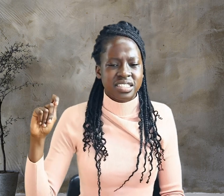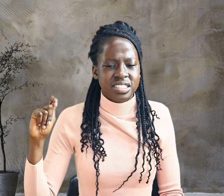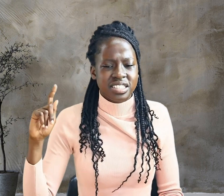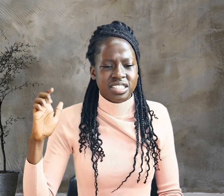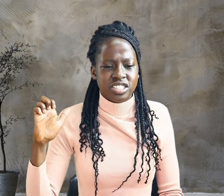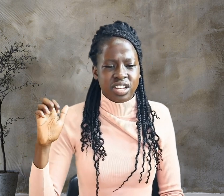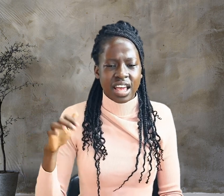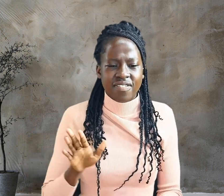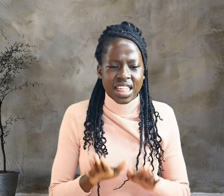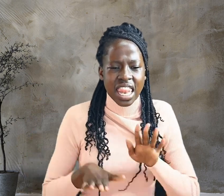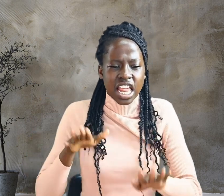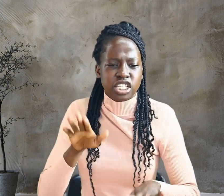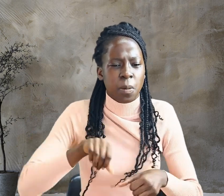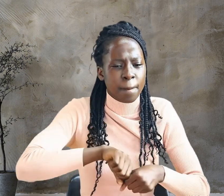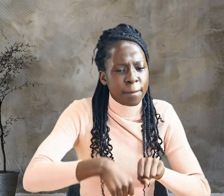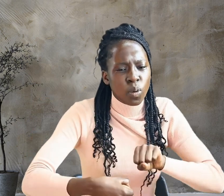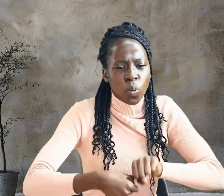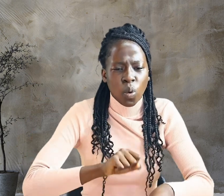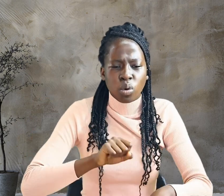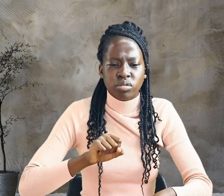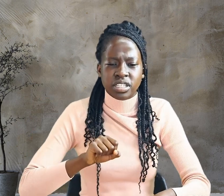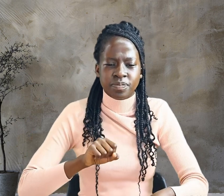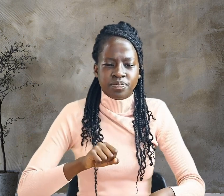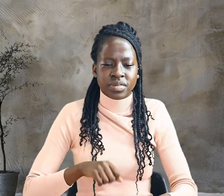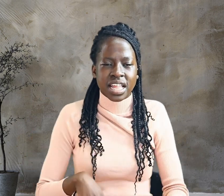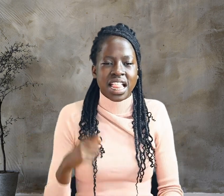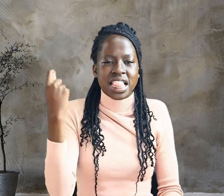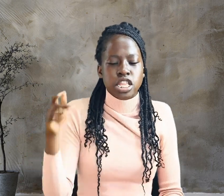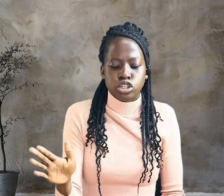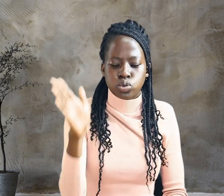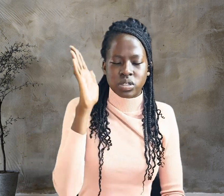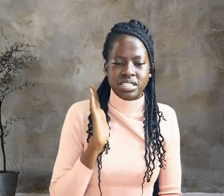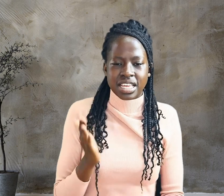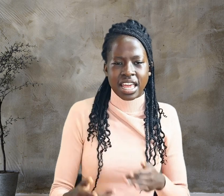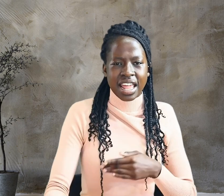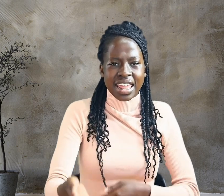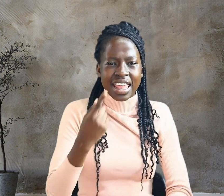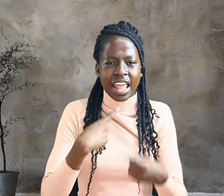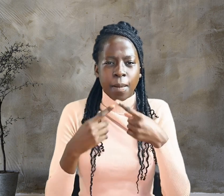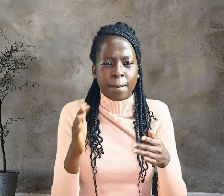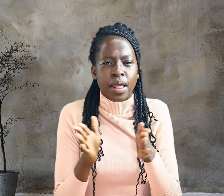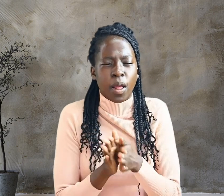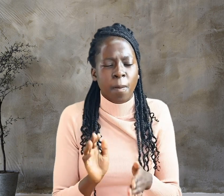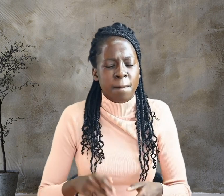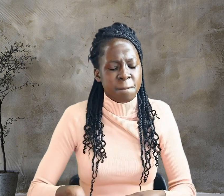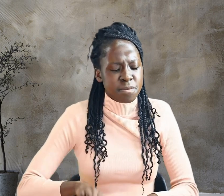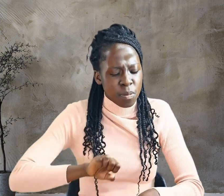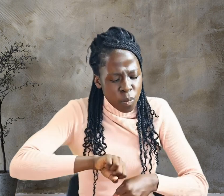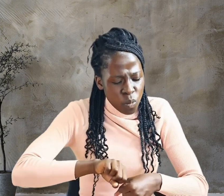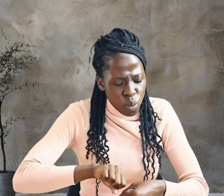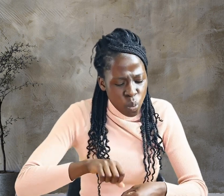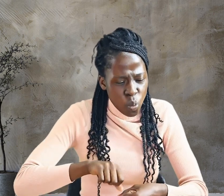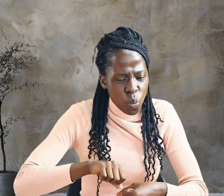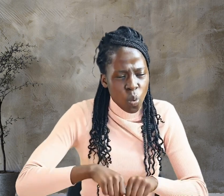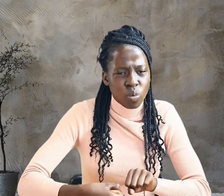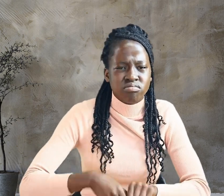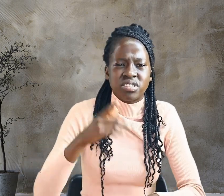and broke the legs of the first man who had been crucified with Jesus, and then those of the other.